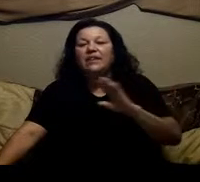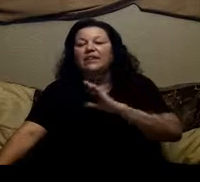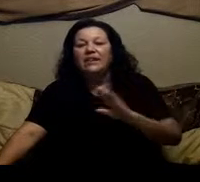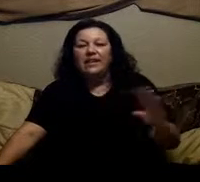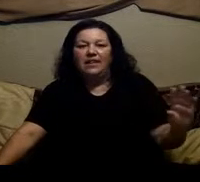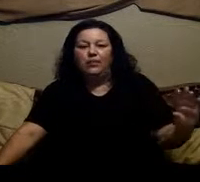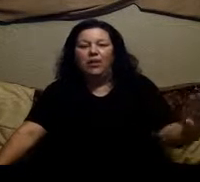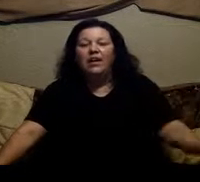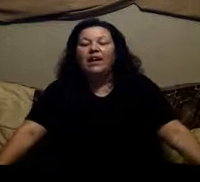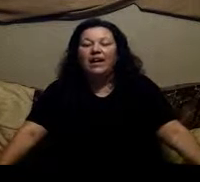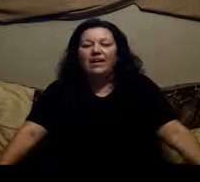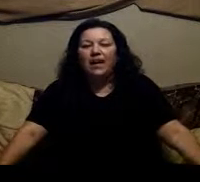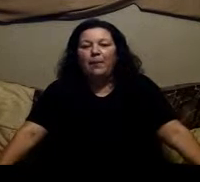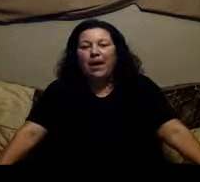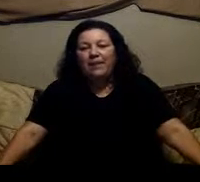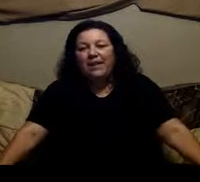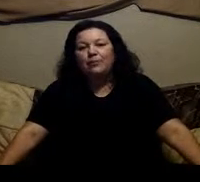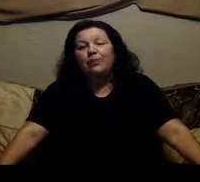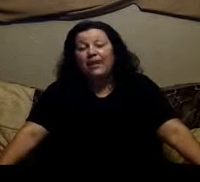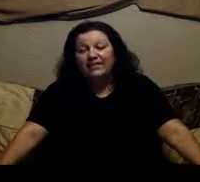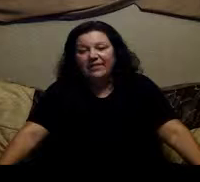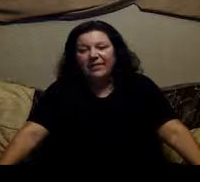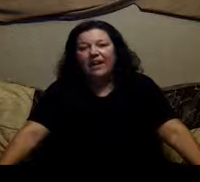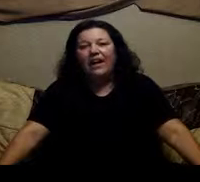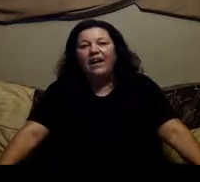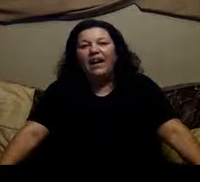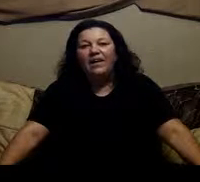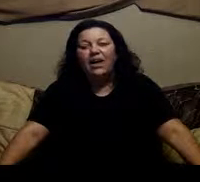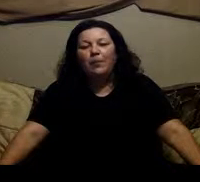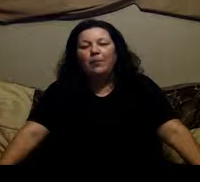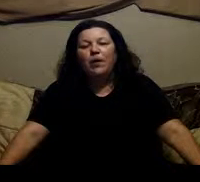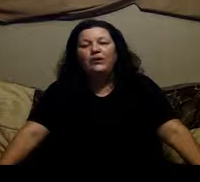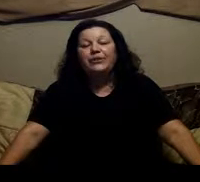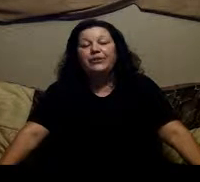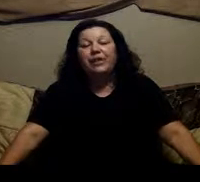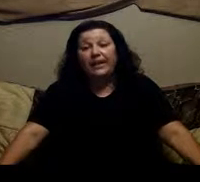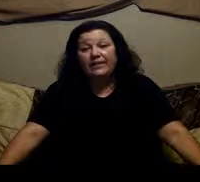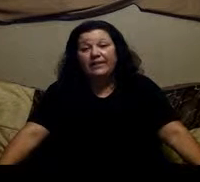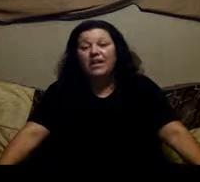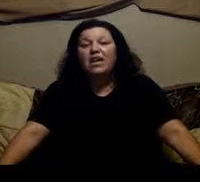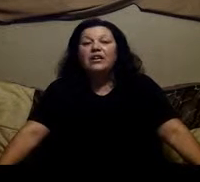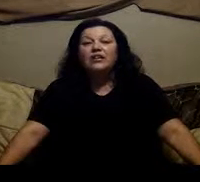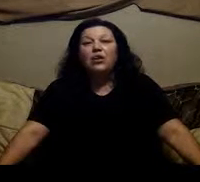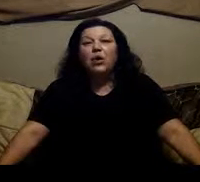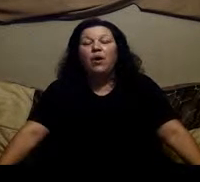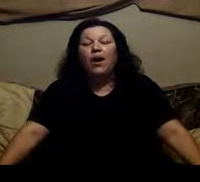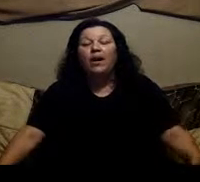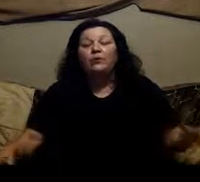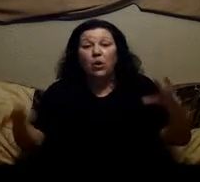take it anymore. I had IBS plus I had Ulcerative colitis, so I was